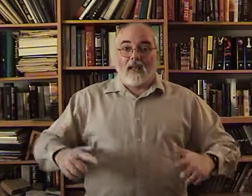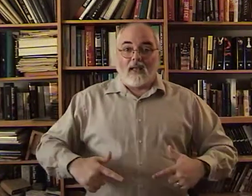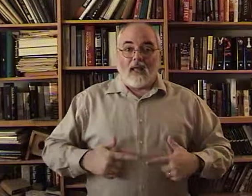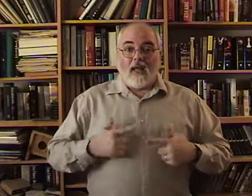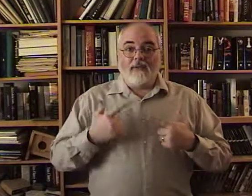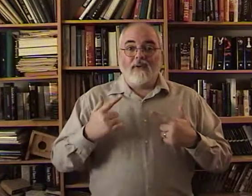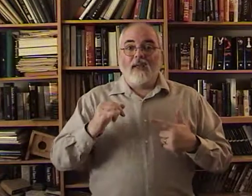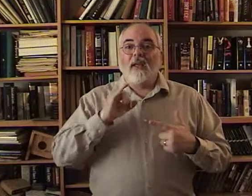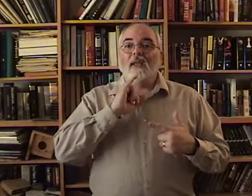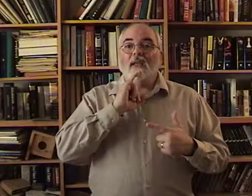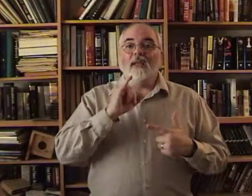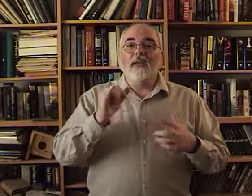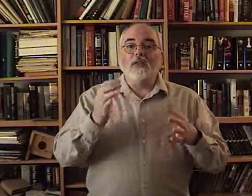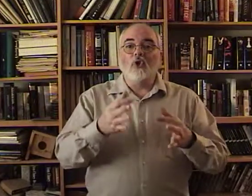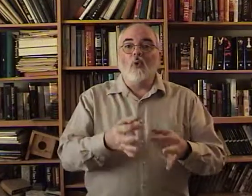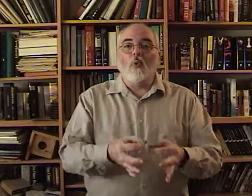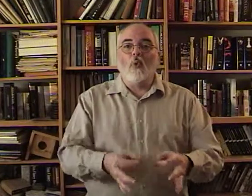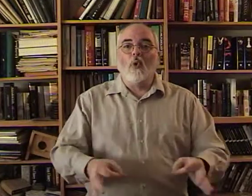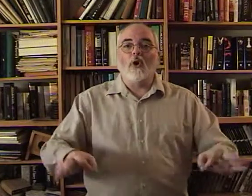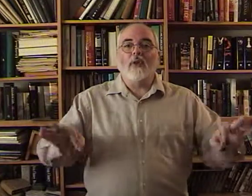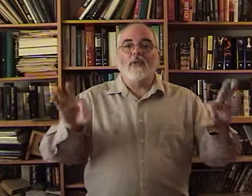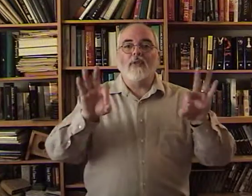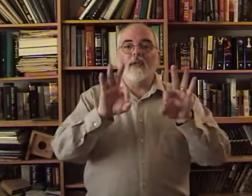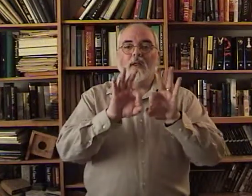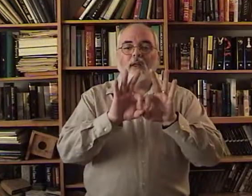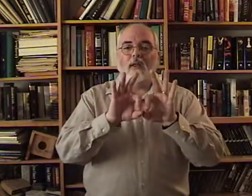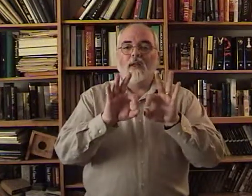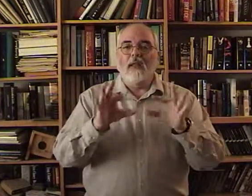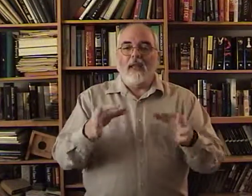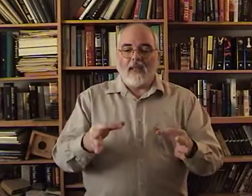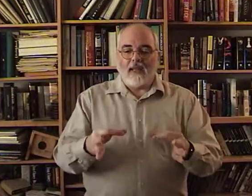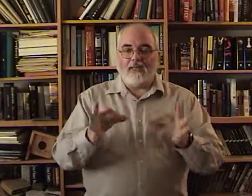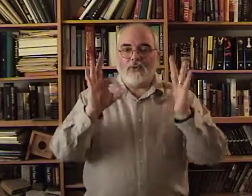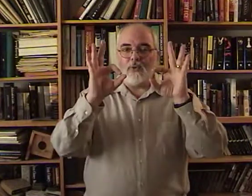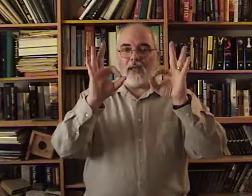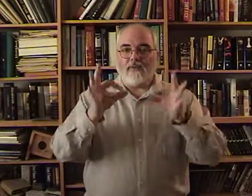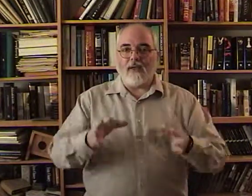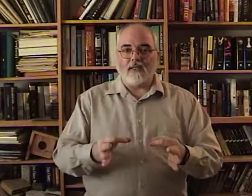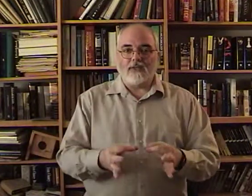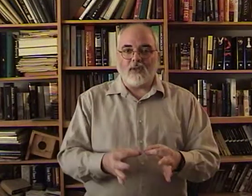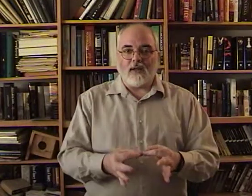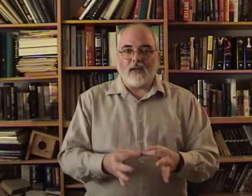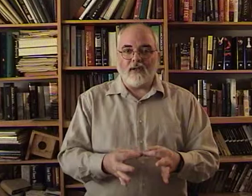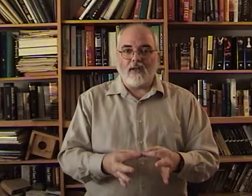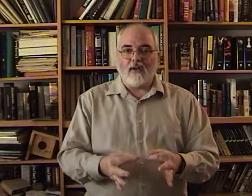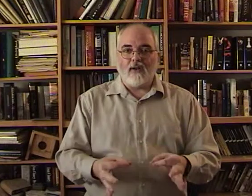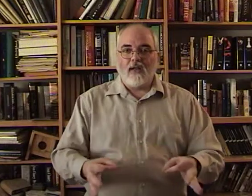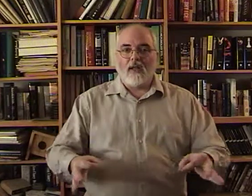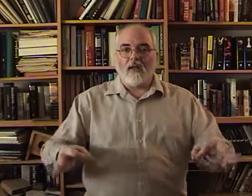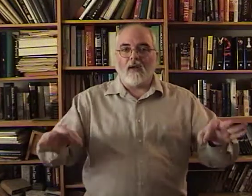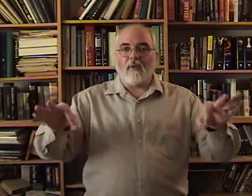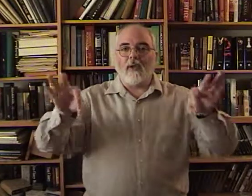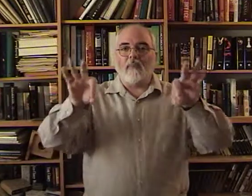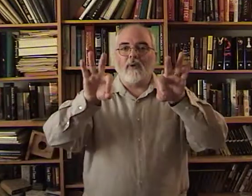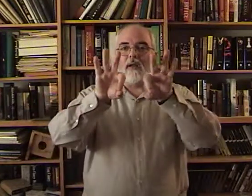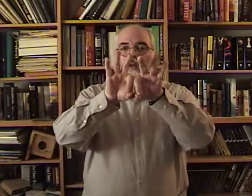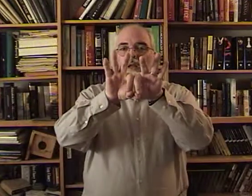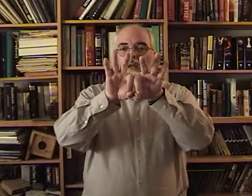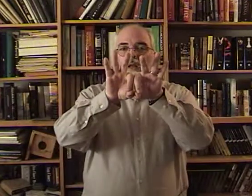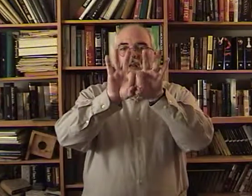Life. Is. Worth. And it's two F hands. Starting down here. Coming up. And